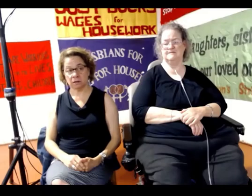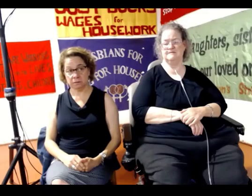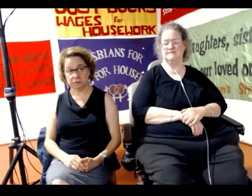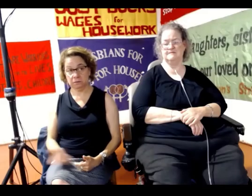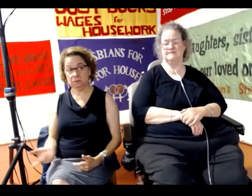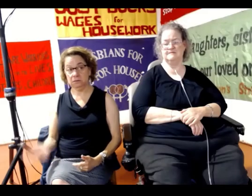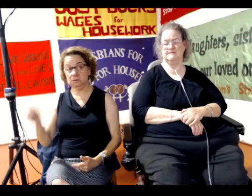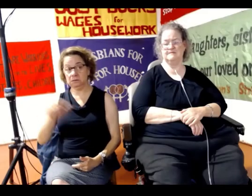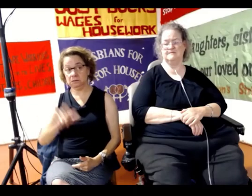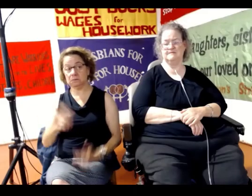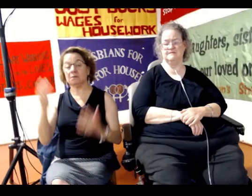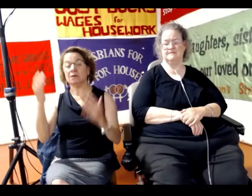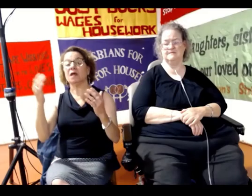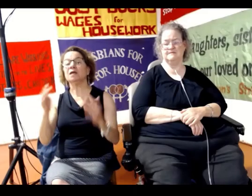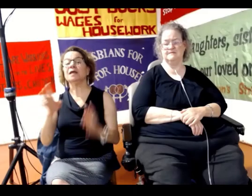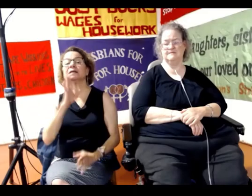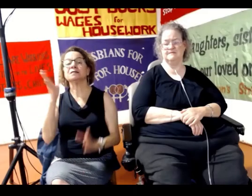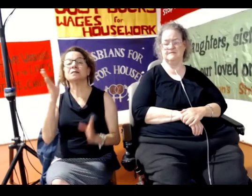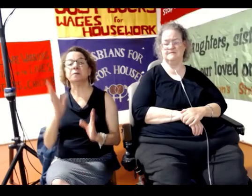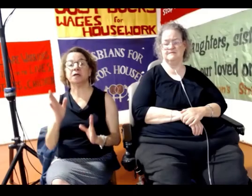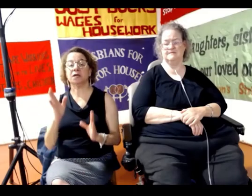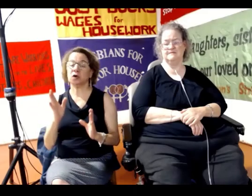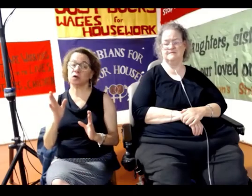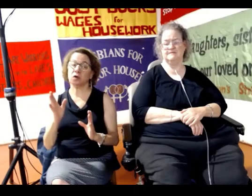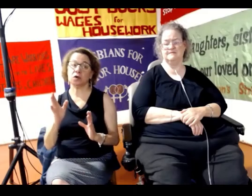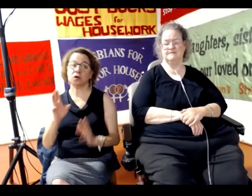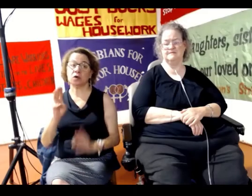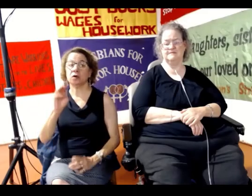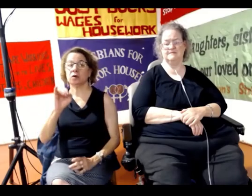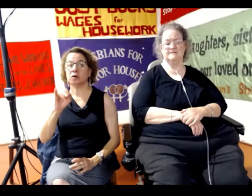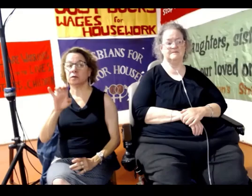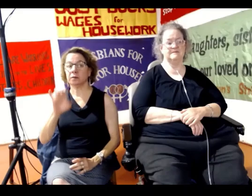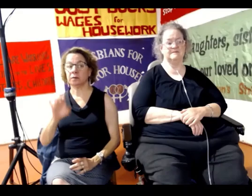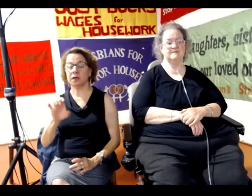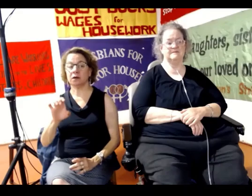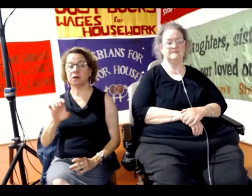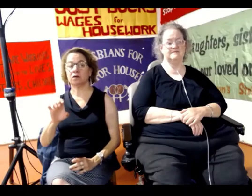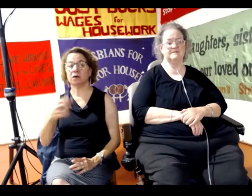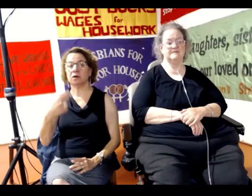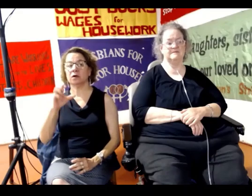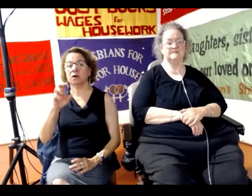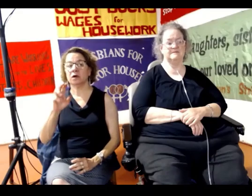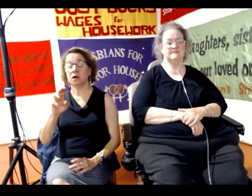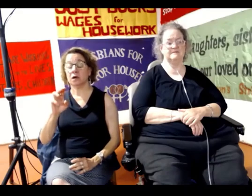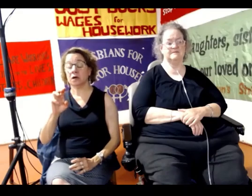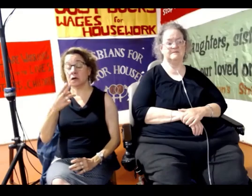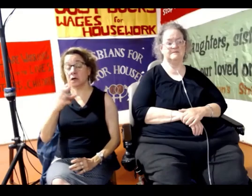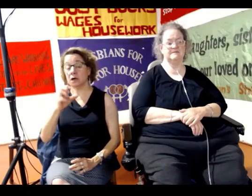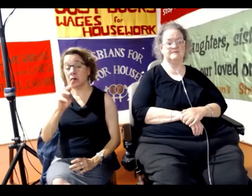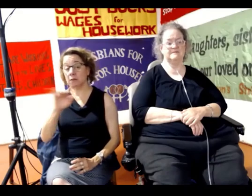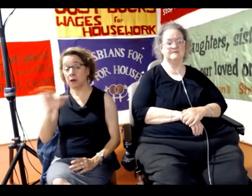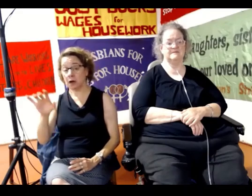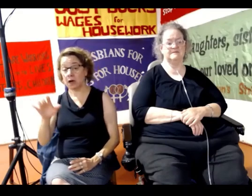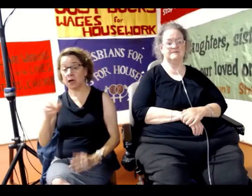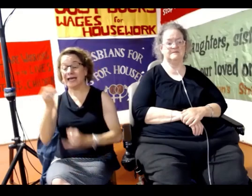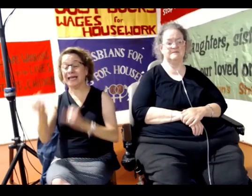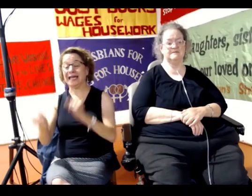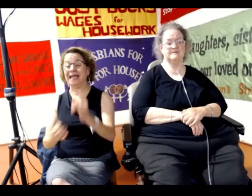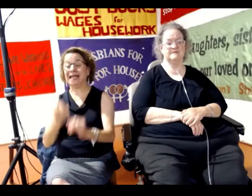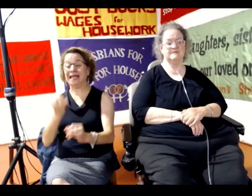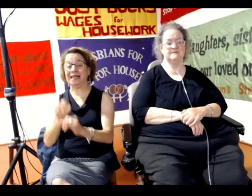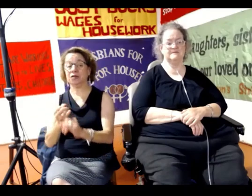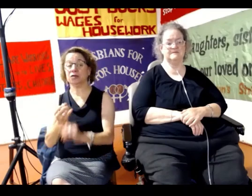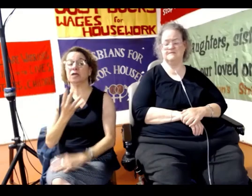So we'll go on to the next speaker, who is Michael Kalmanovitz, from the International Jewish Anti